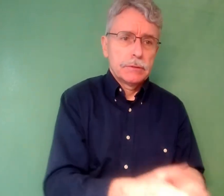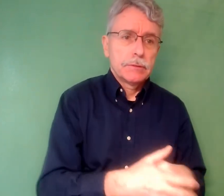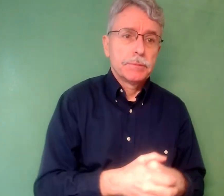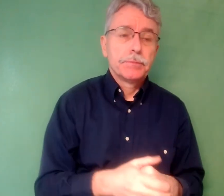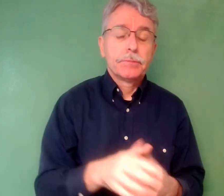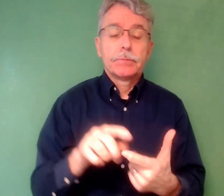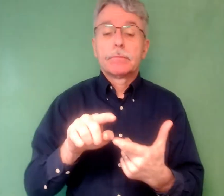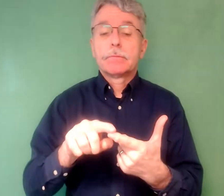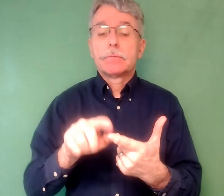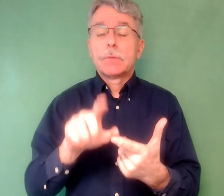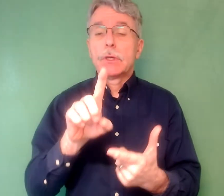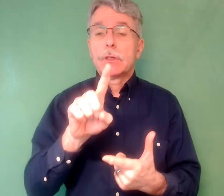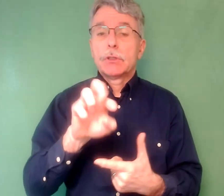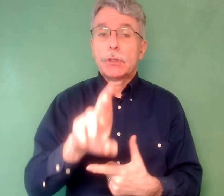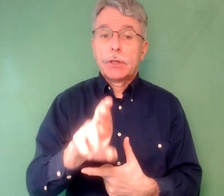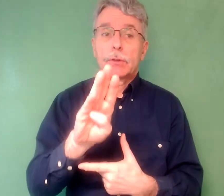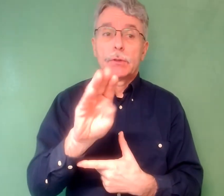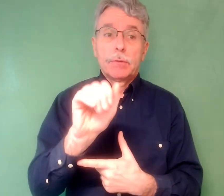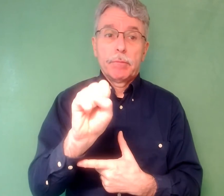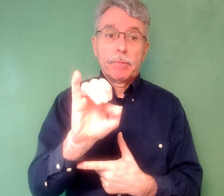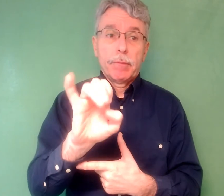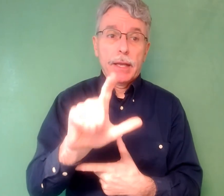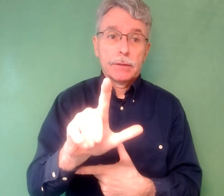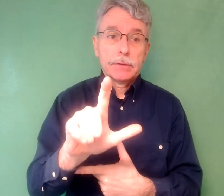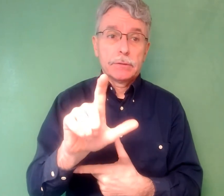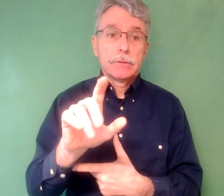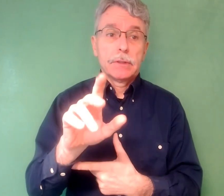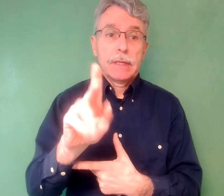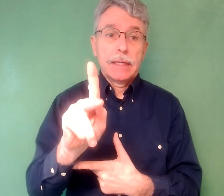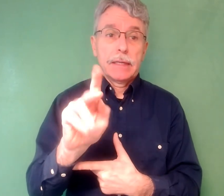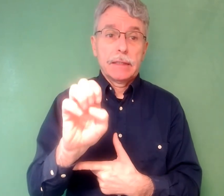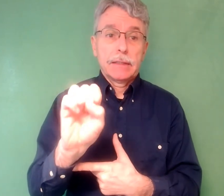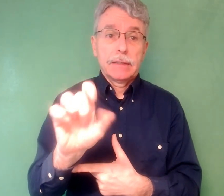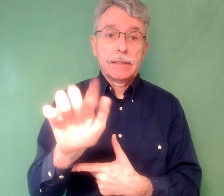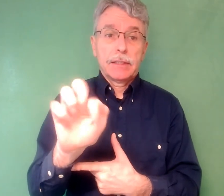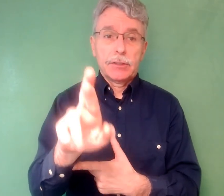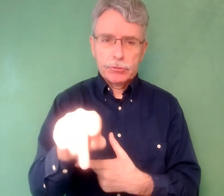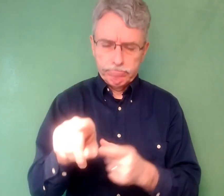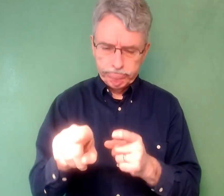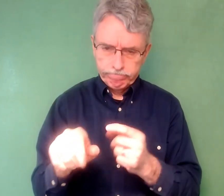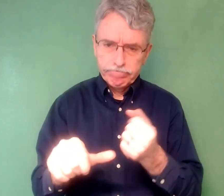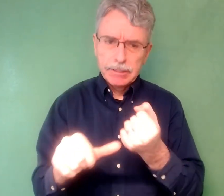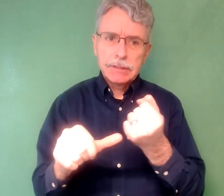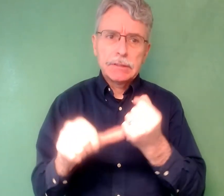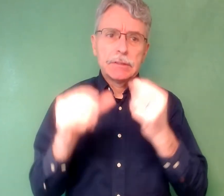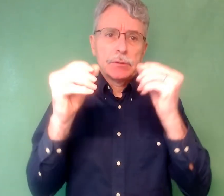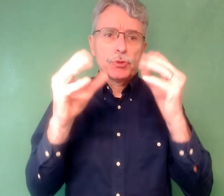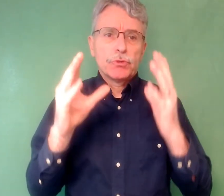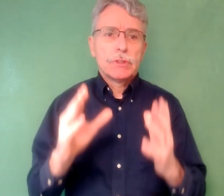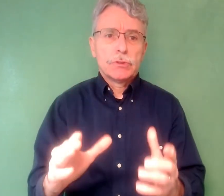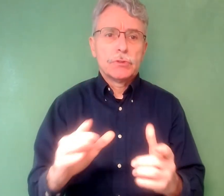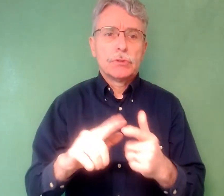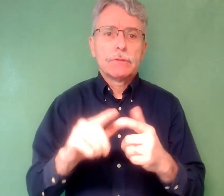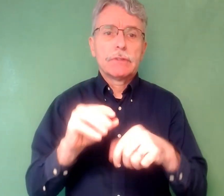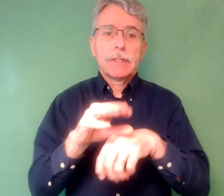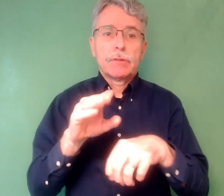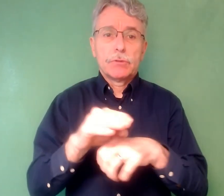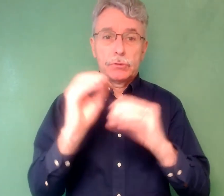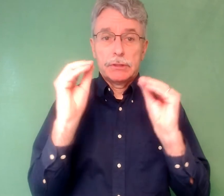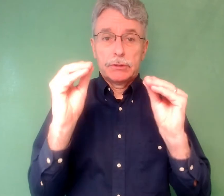of the deaf community and as a Certified Interpreter. He served for 10 years on the Kansas Commission for the Deaf and Hard of Hearing, serving in